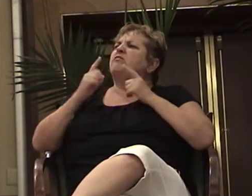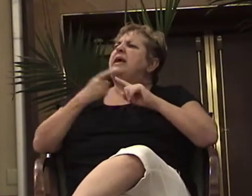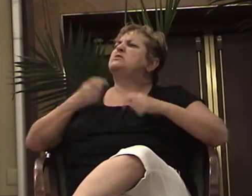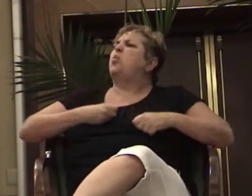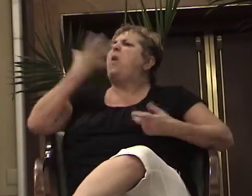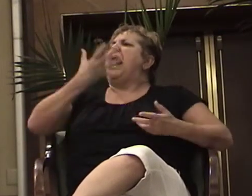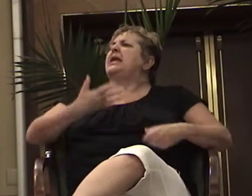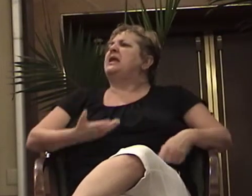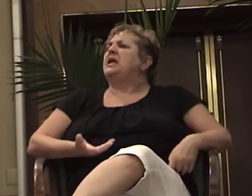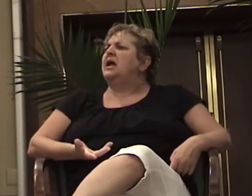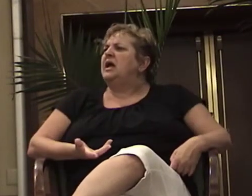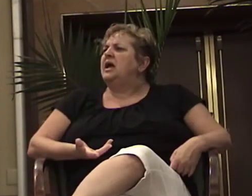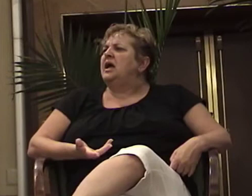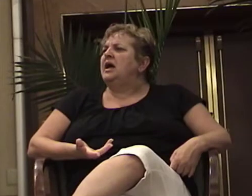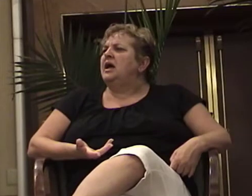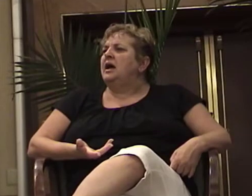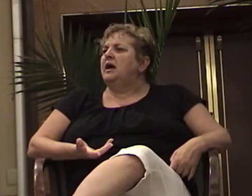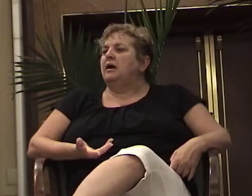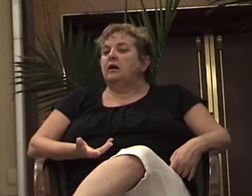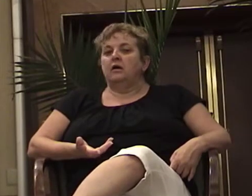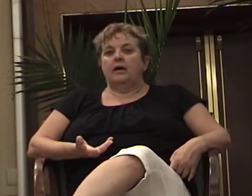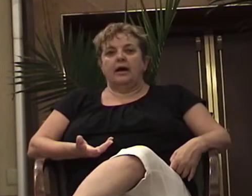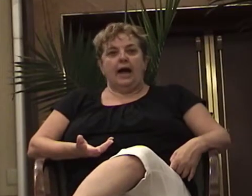I'm that's something I think I'm powerless over, I think.